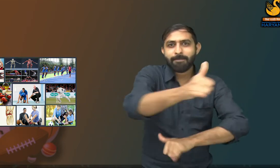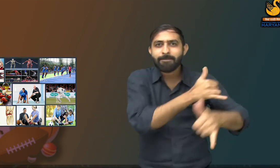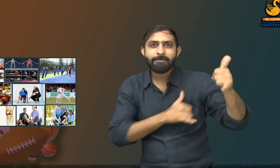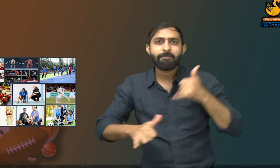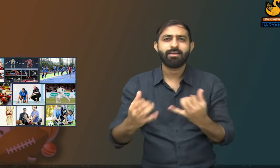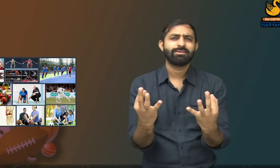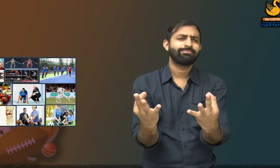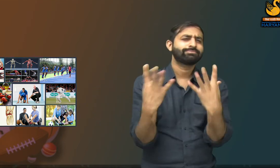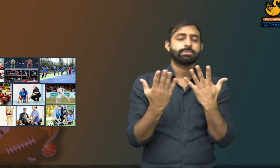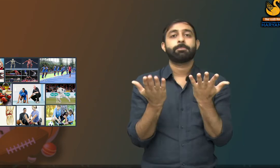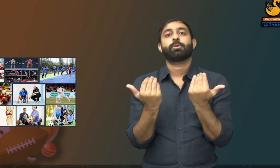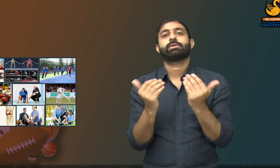and energetic.